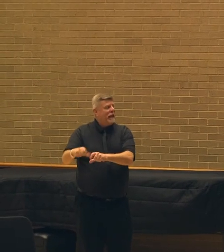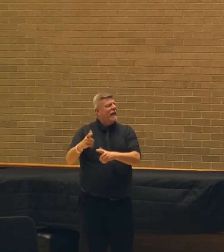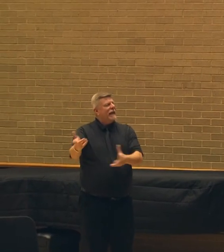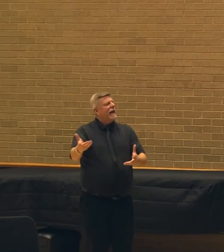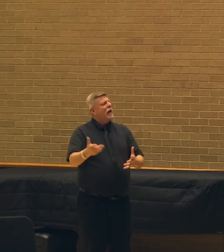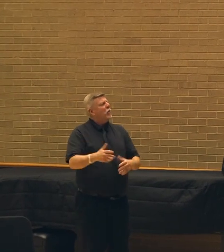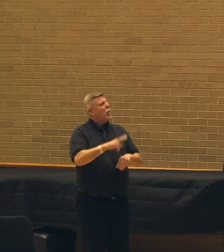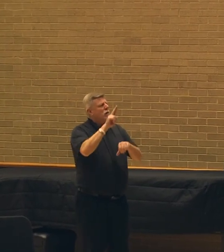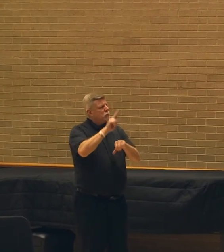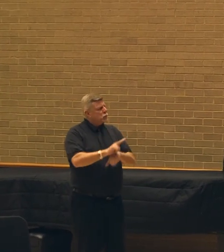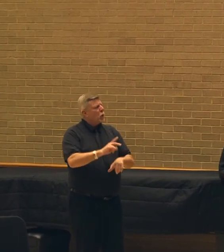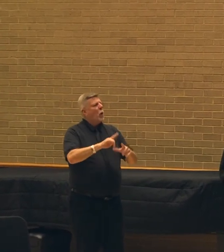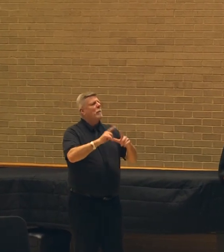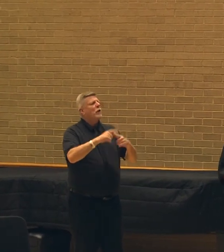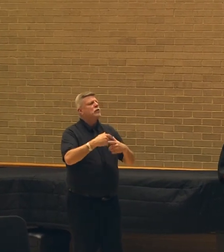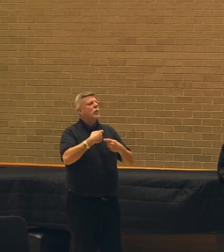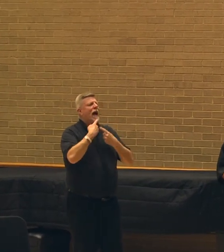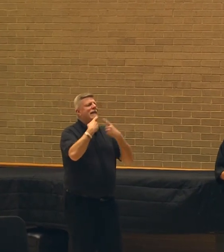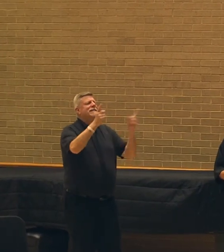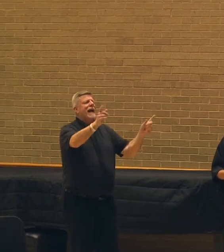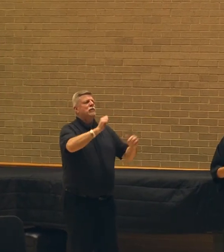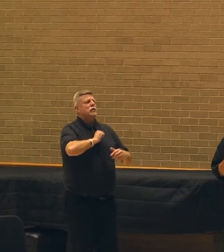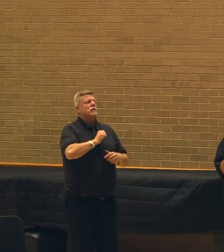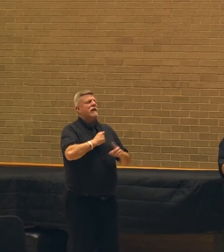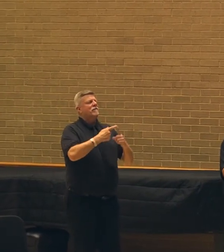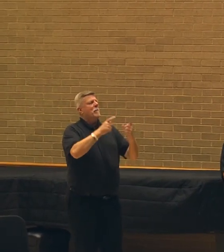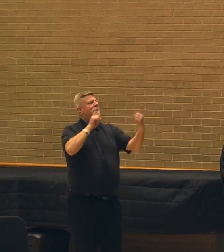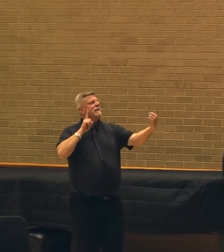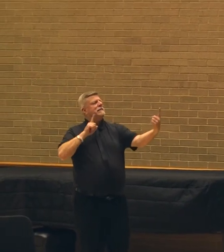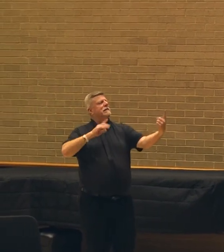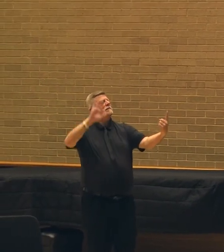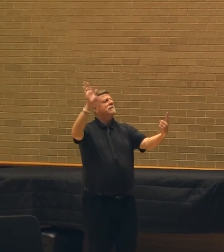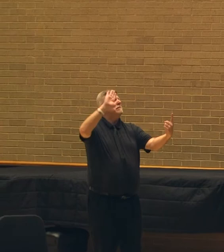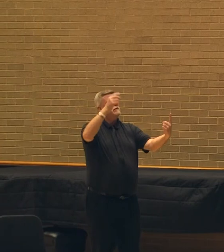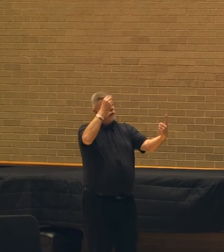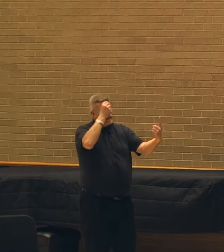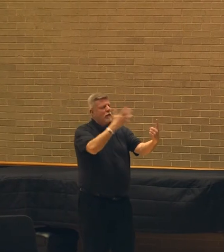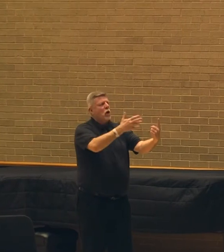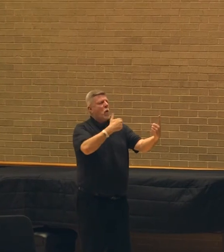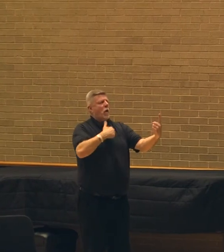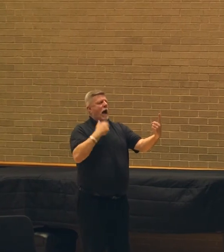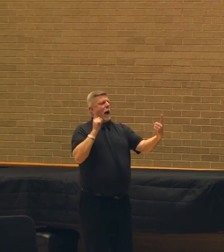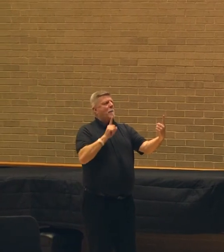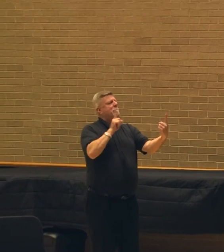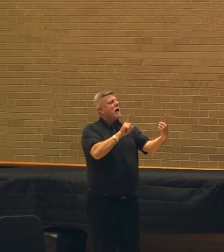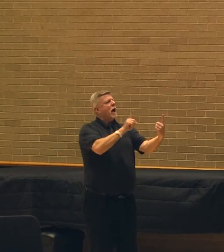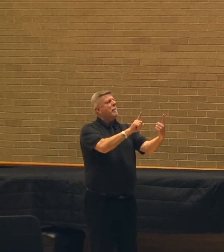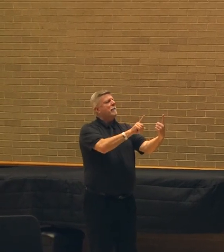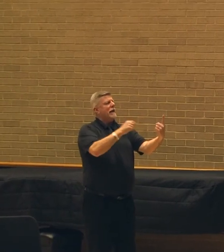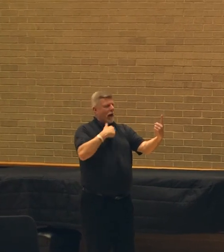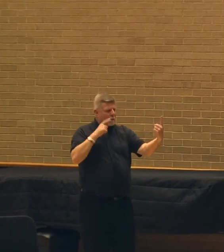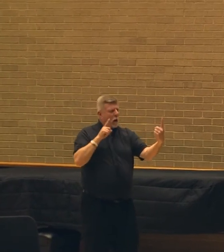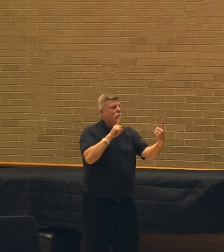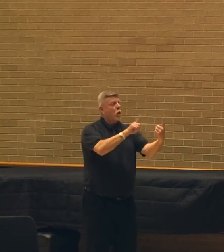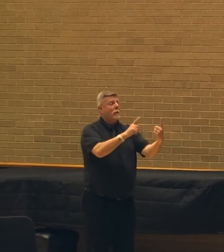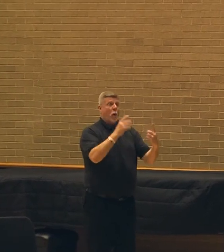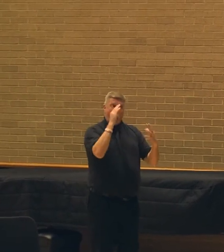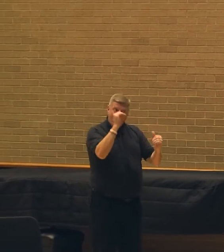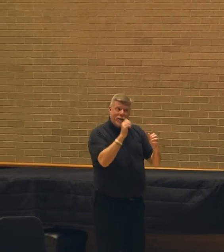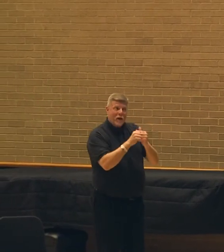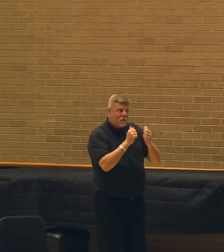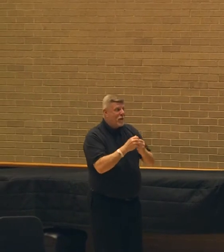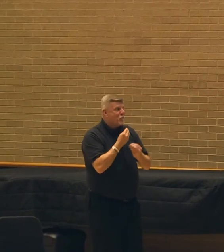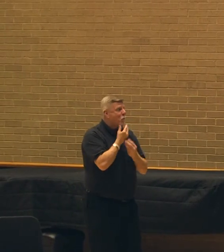a distance to let folks know that you were coming and that you were approaching, and that perhaps, hopefully, you were coming with warmth and